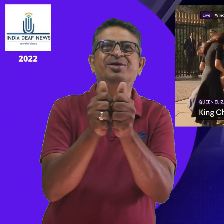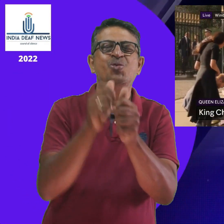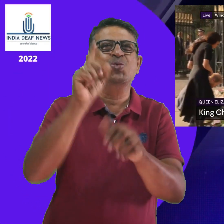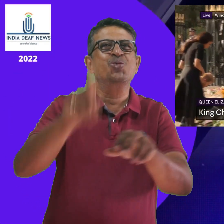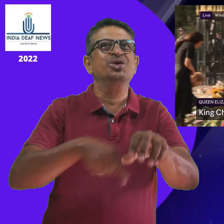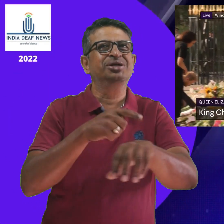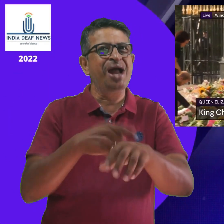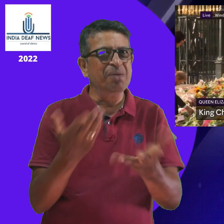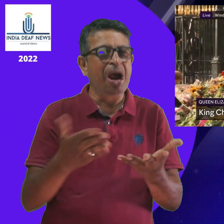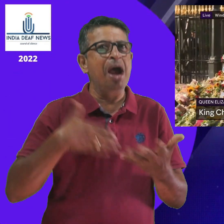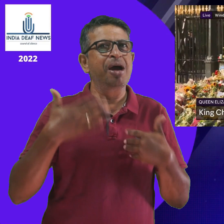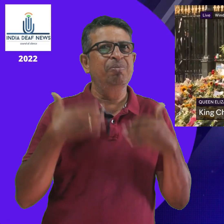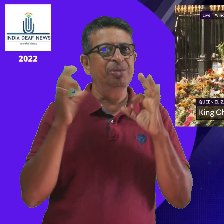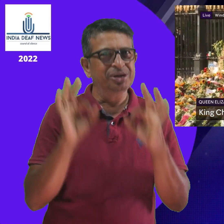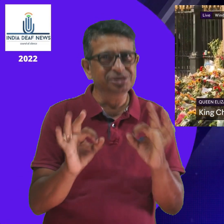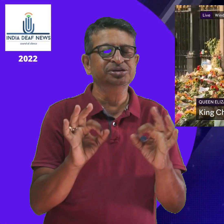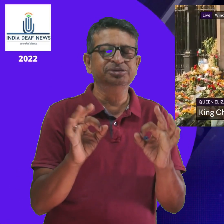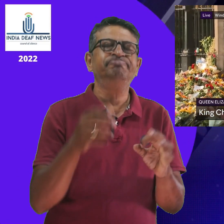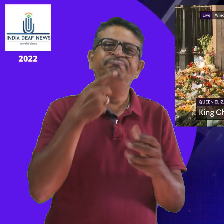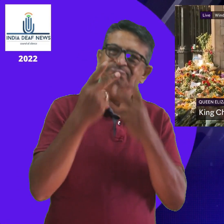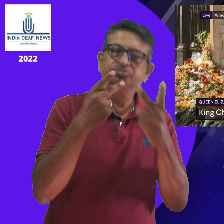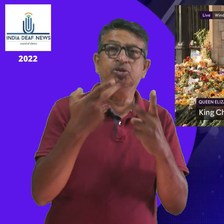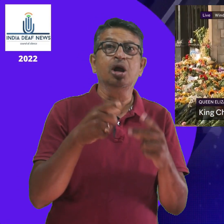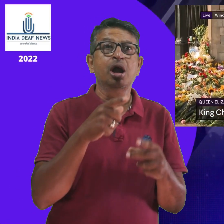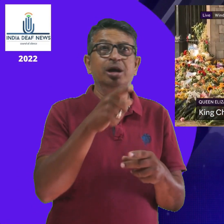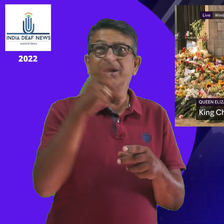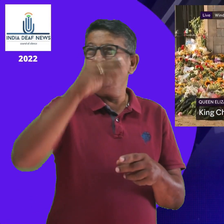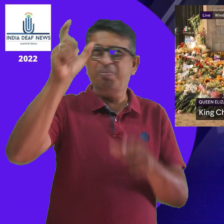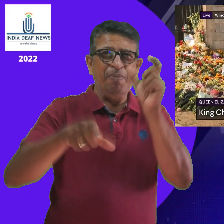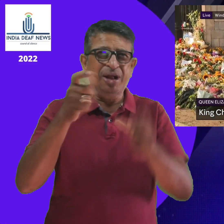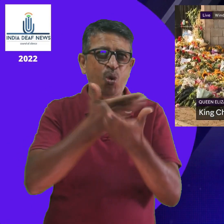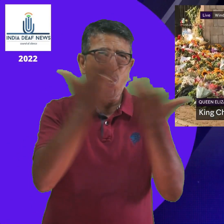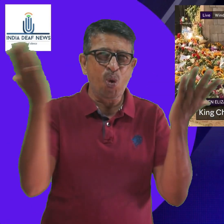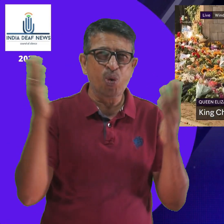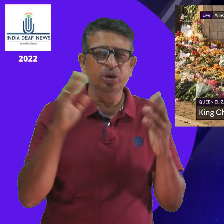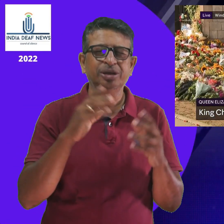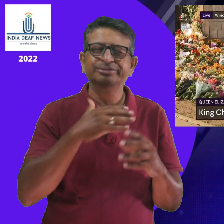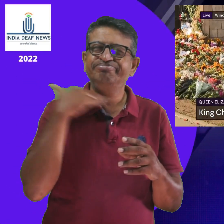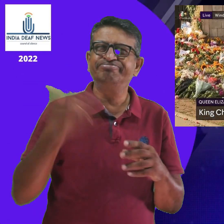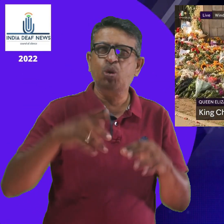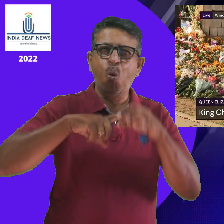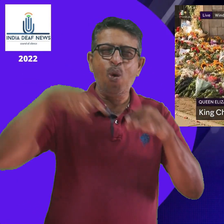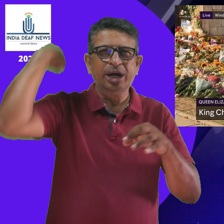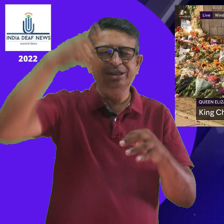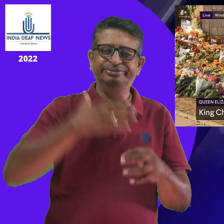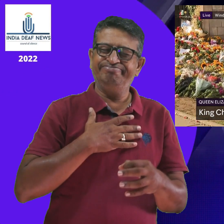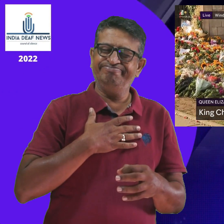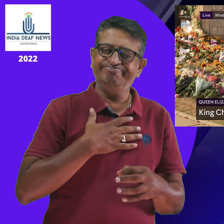the meaning of her historic reign. I, however, he said, have lost a grandmother and where I will grieve her